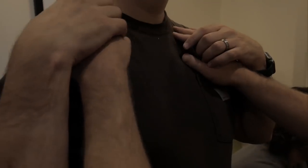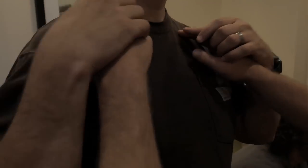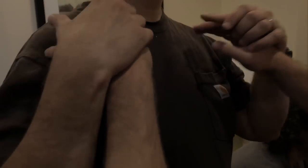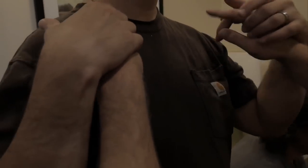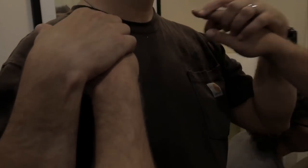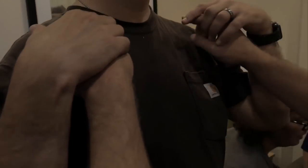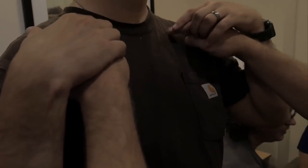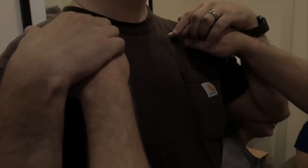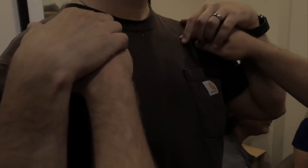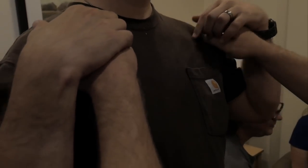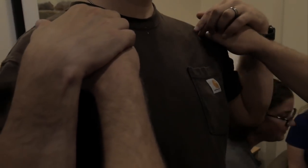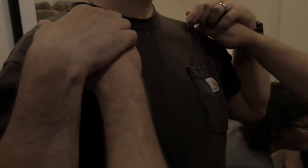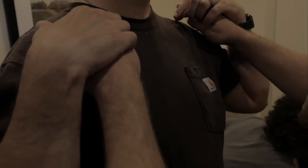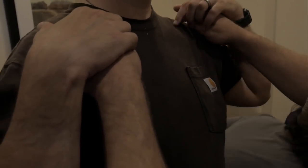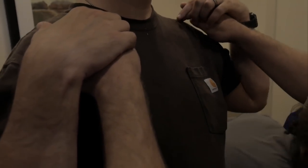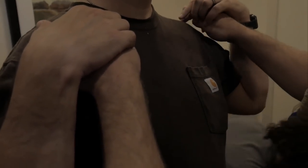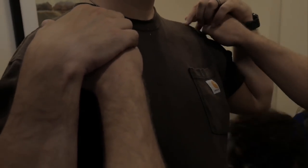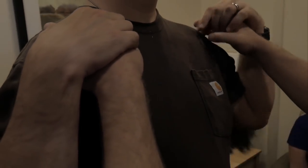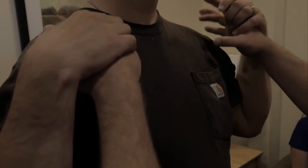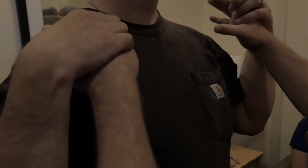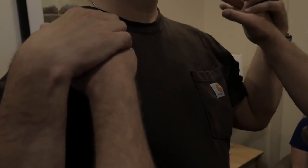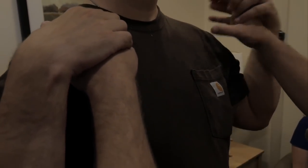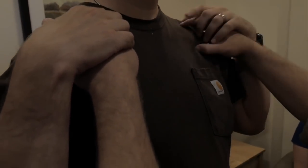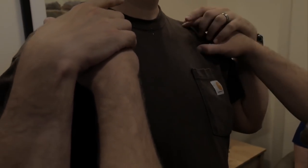The performance opened with the prologue.